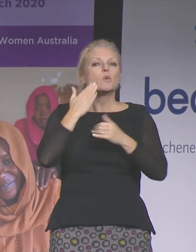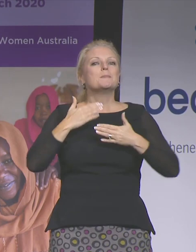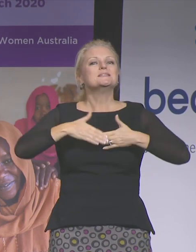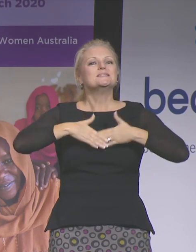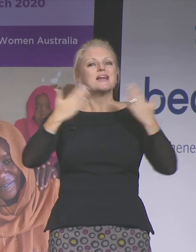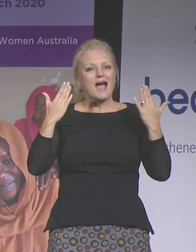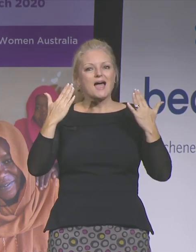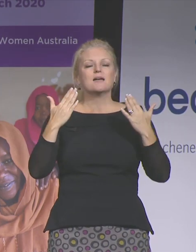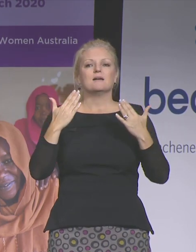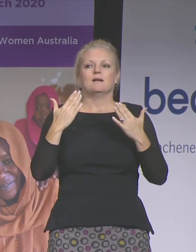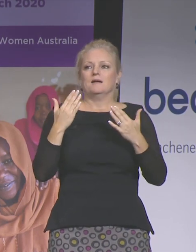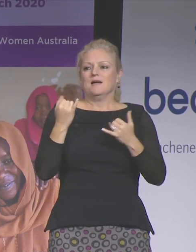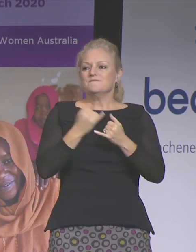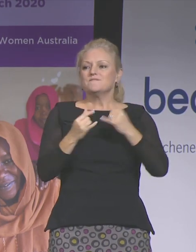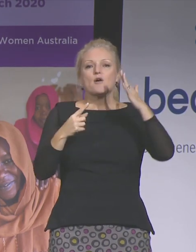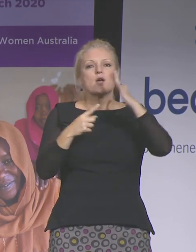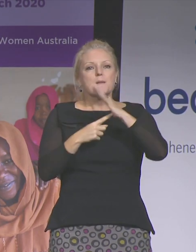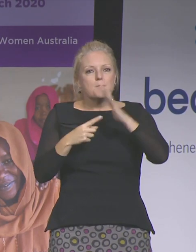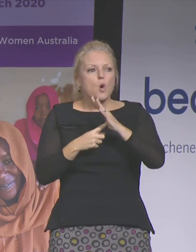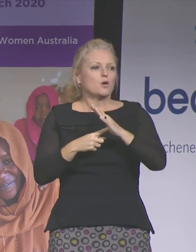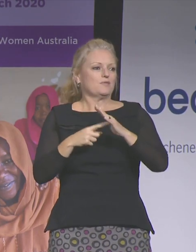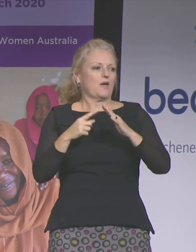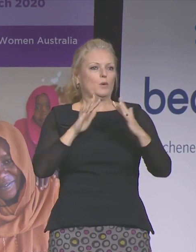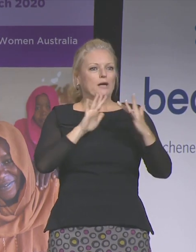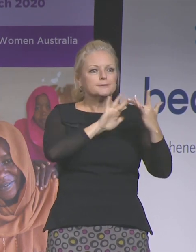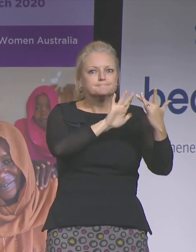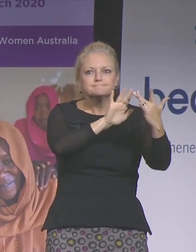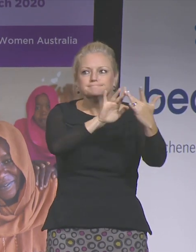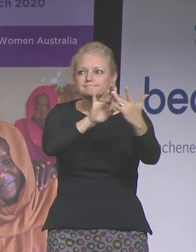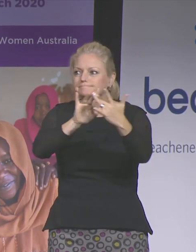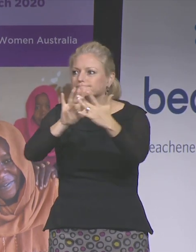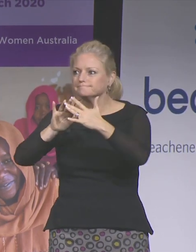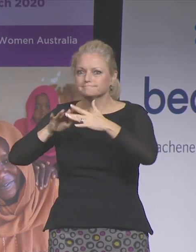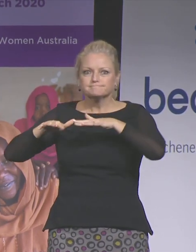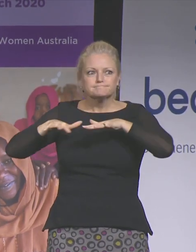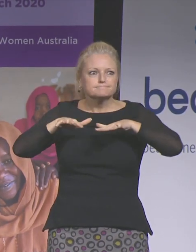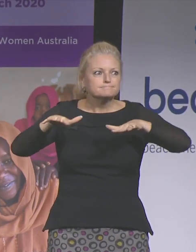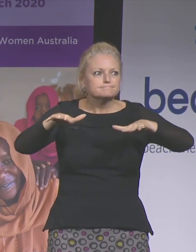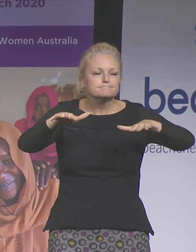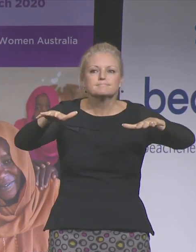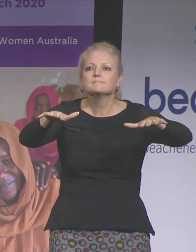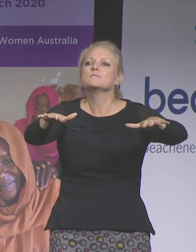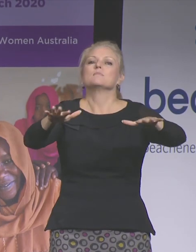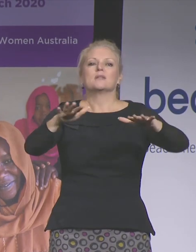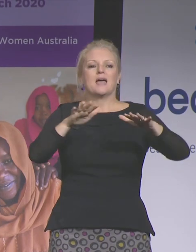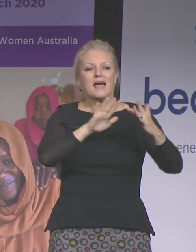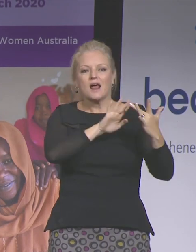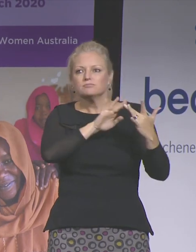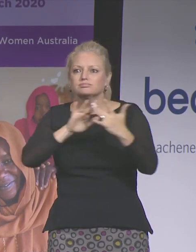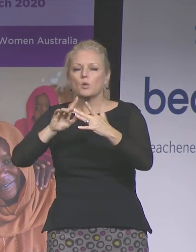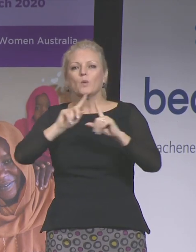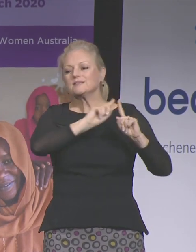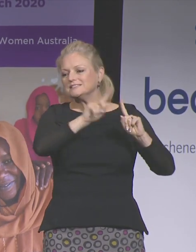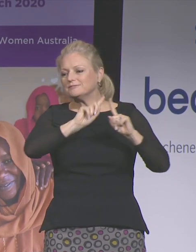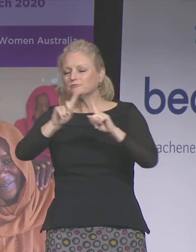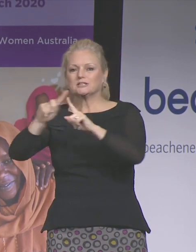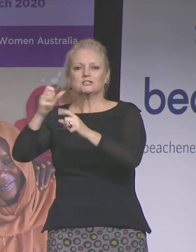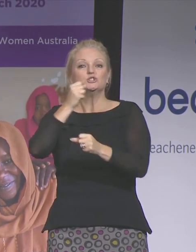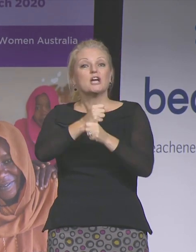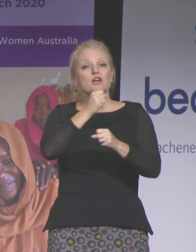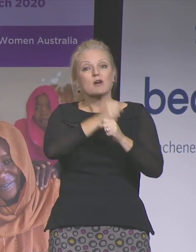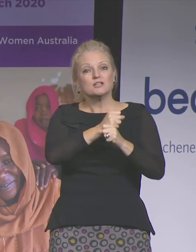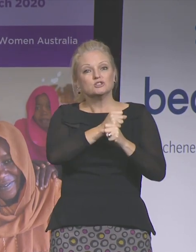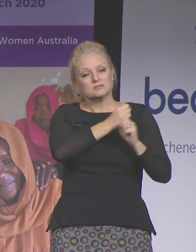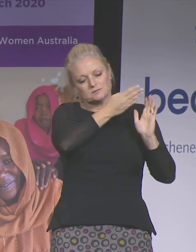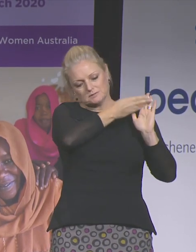about reaching out and building alliances and solidarity across generations. It's absolutely vital for our continued